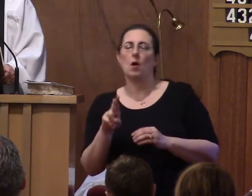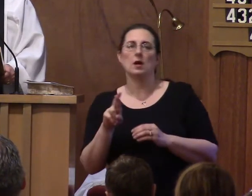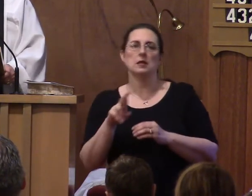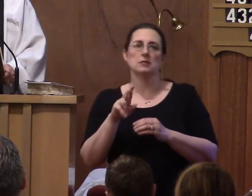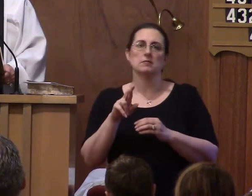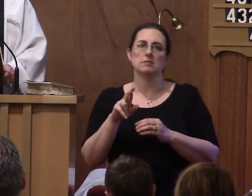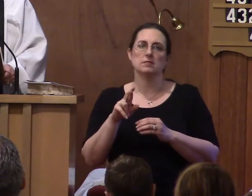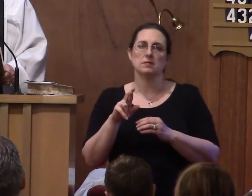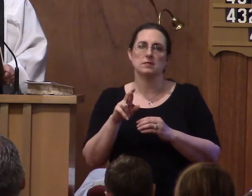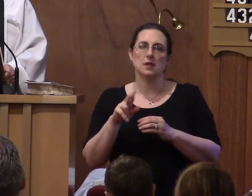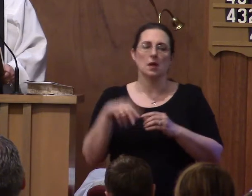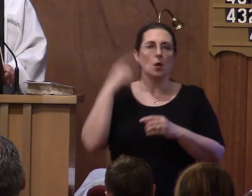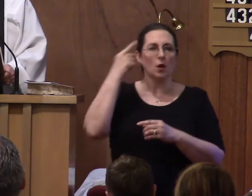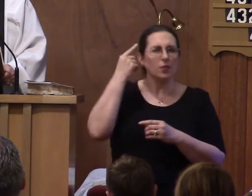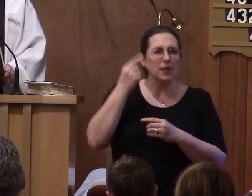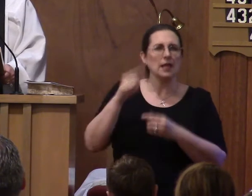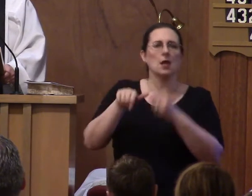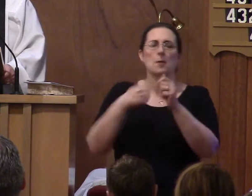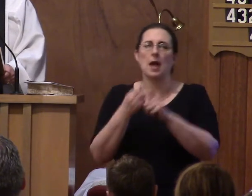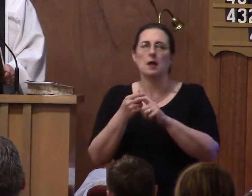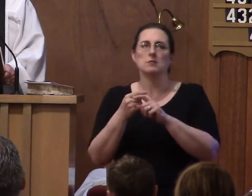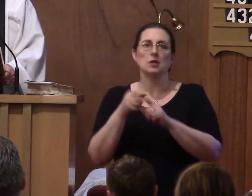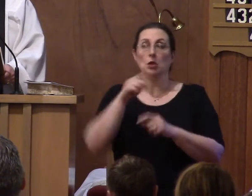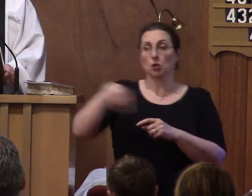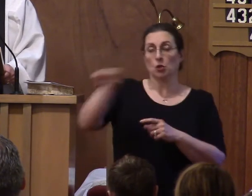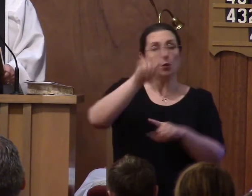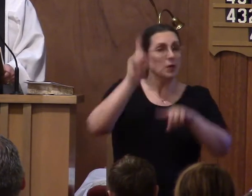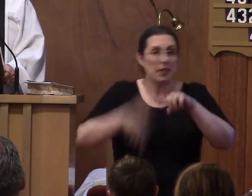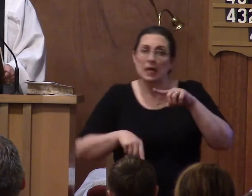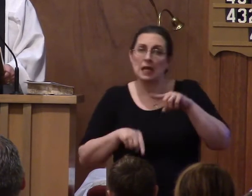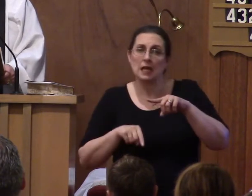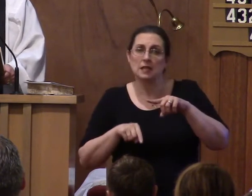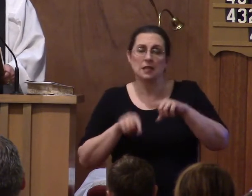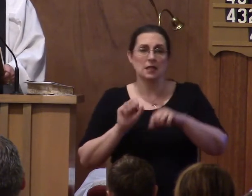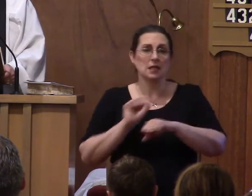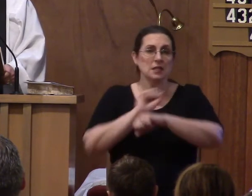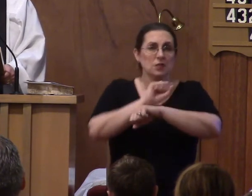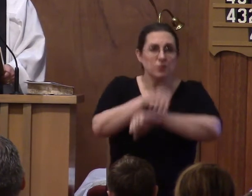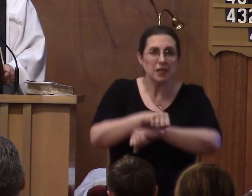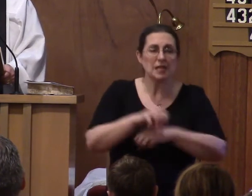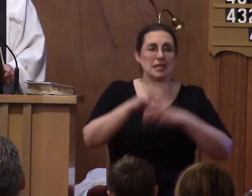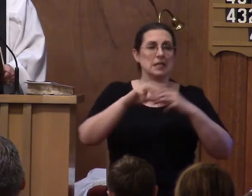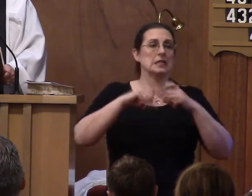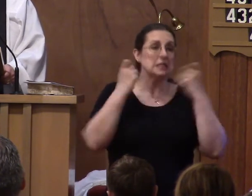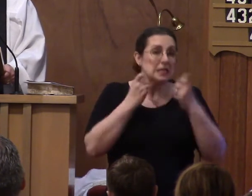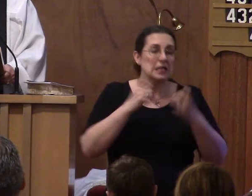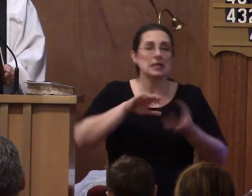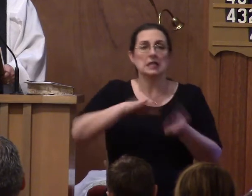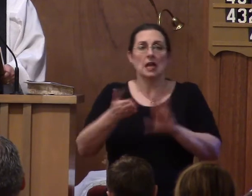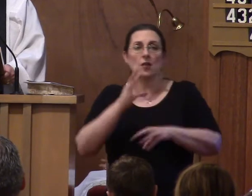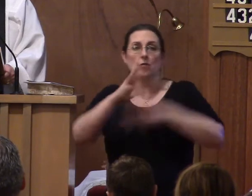sin, death, world, and the power of the devil. No.